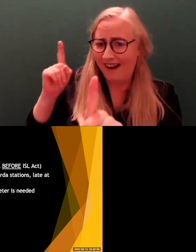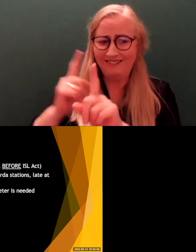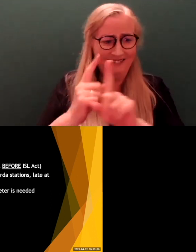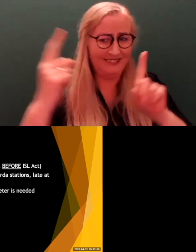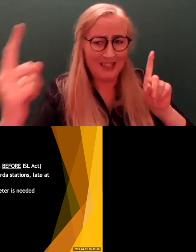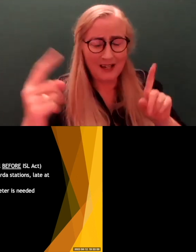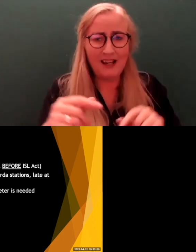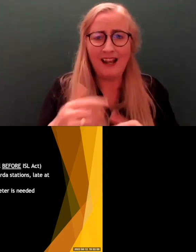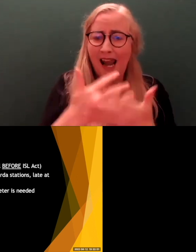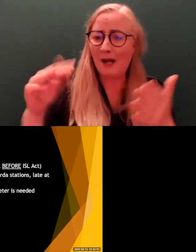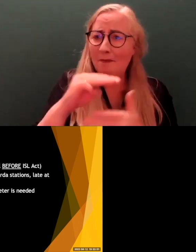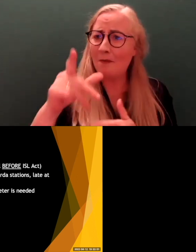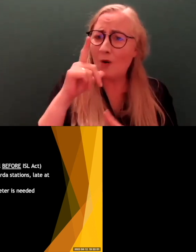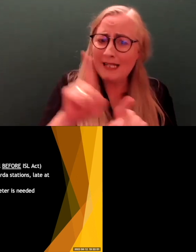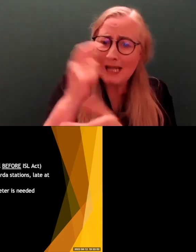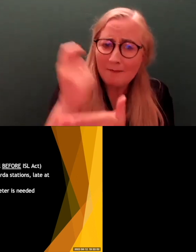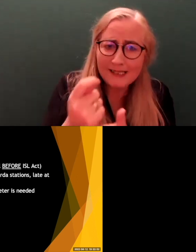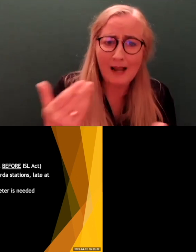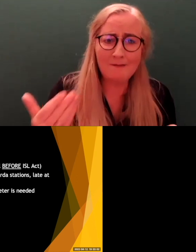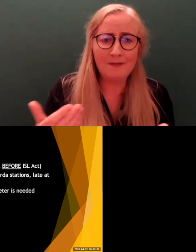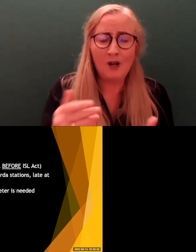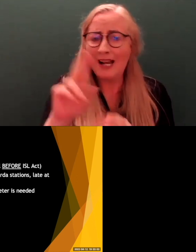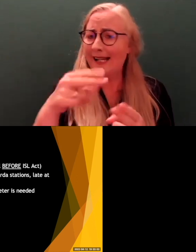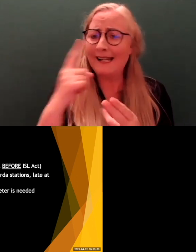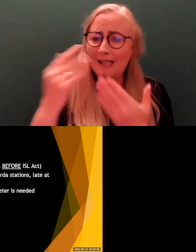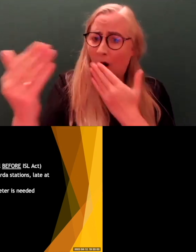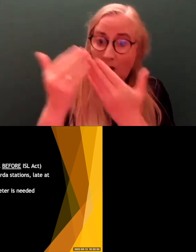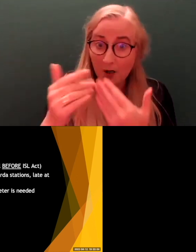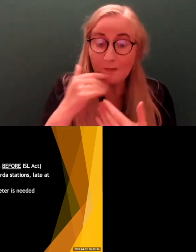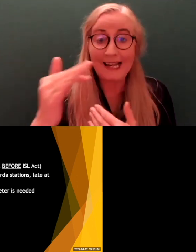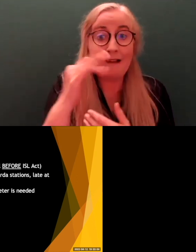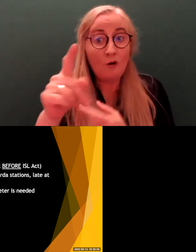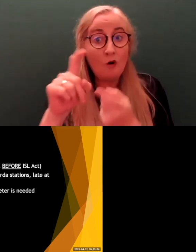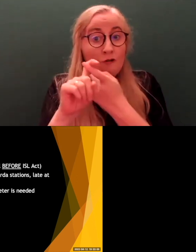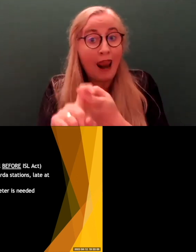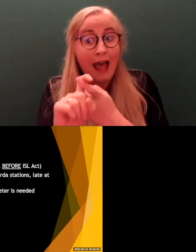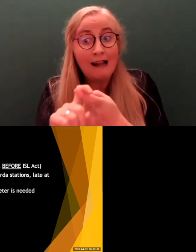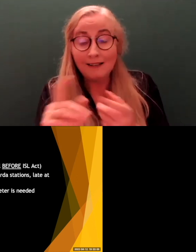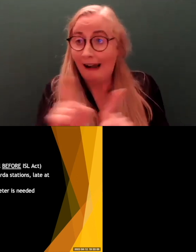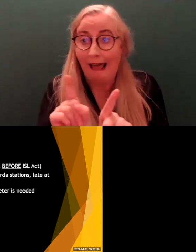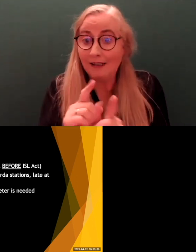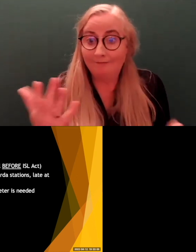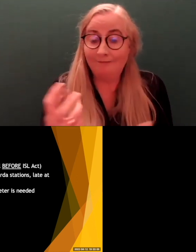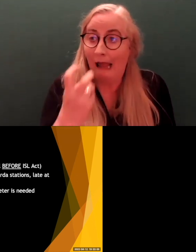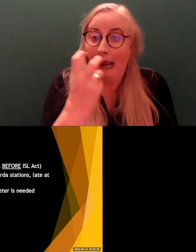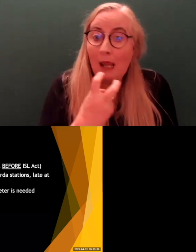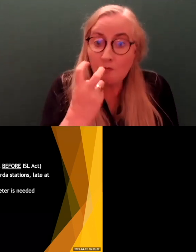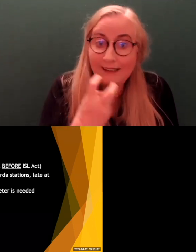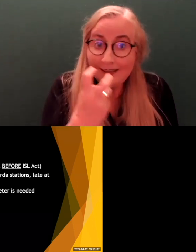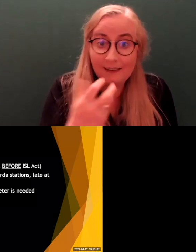once. Maybe you can't see very closely. So if you rely on, like, lip reading and a hearing aid, it can be